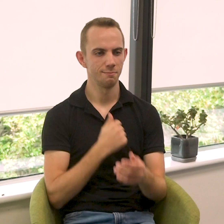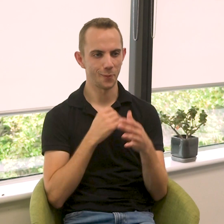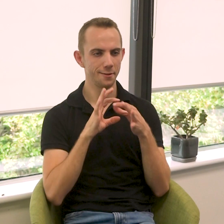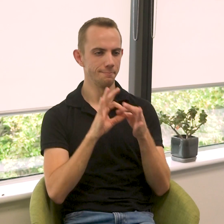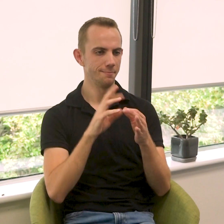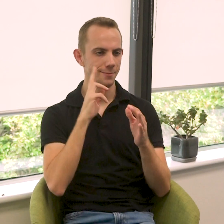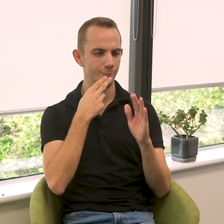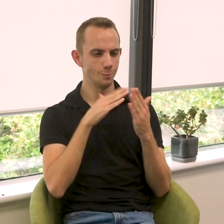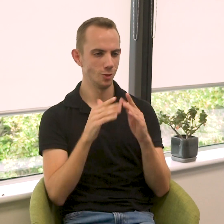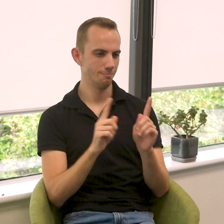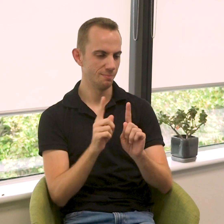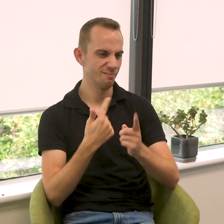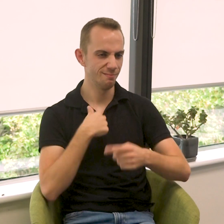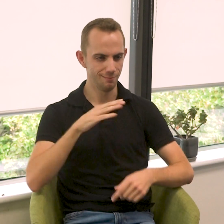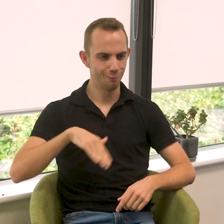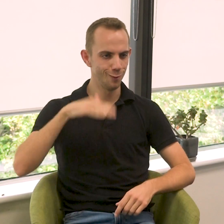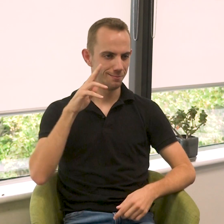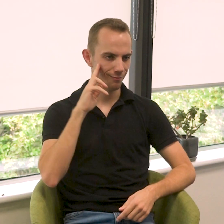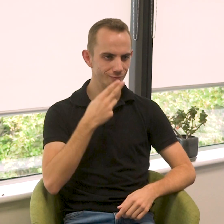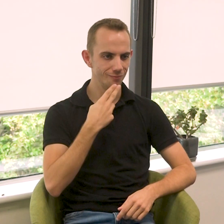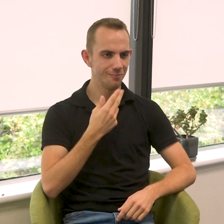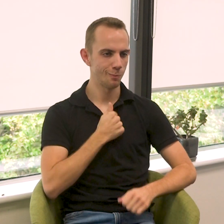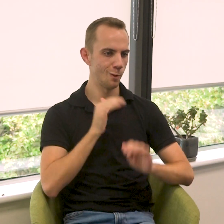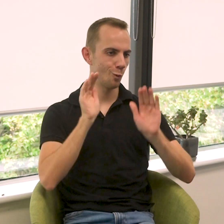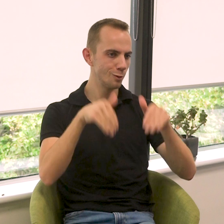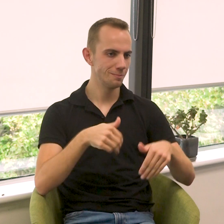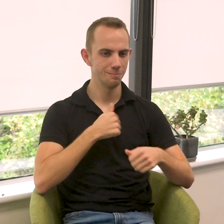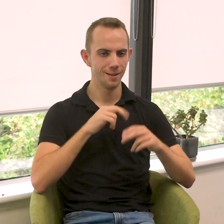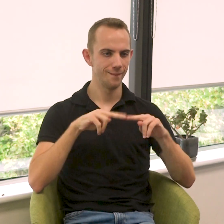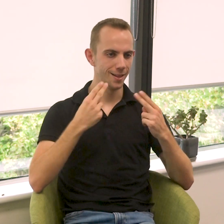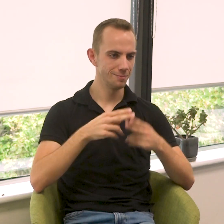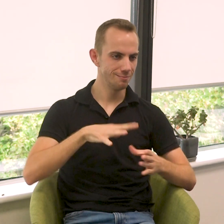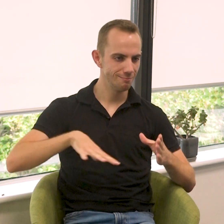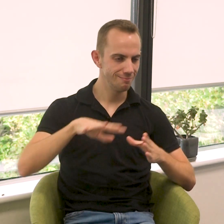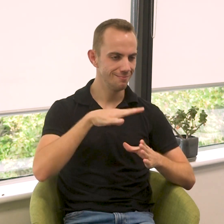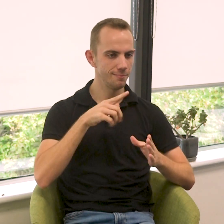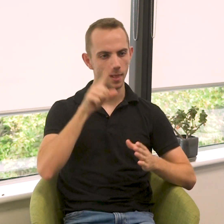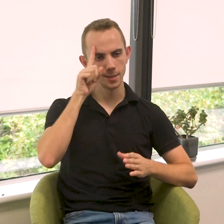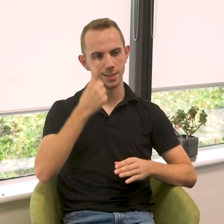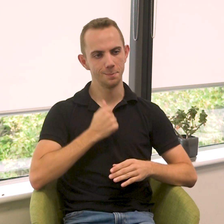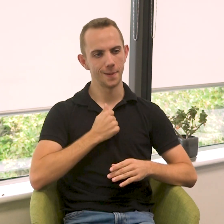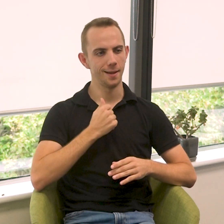My connection to the deaf community is I grew up deaf, my family understands my deafness,